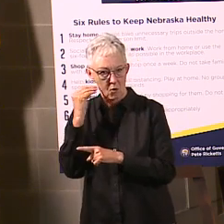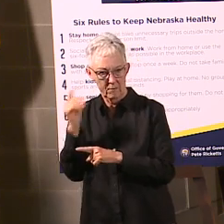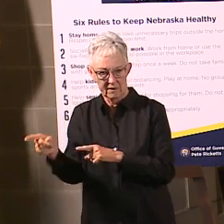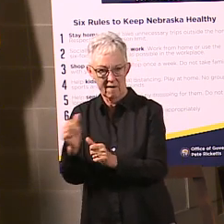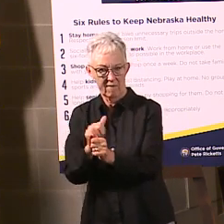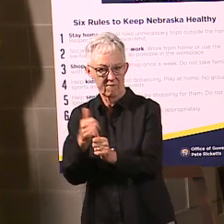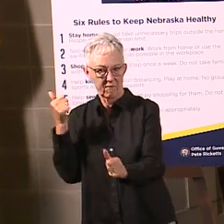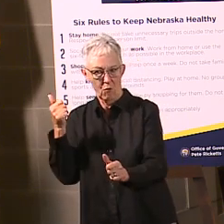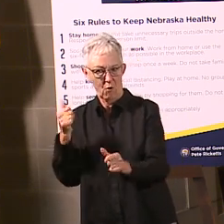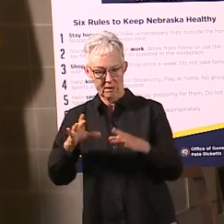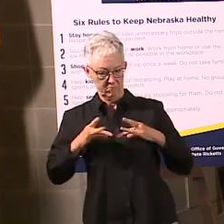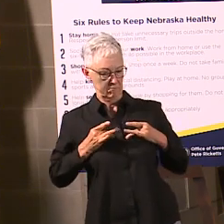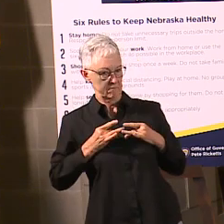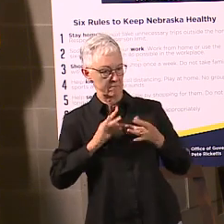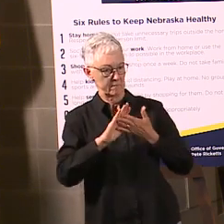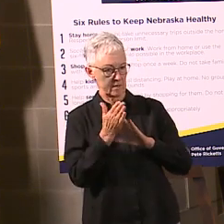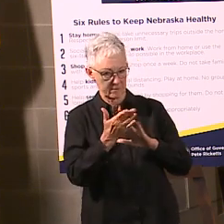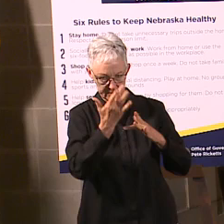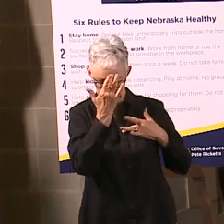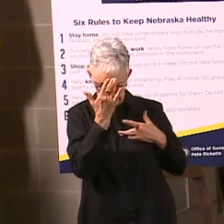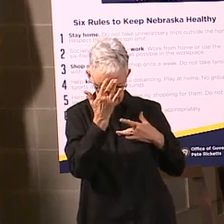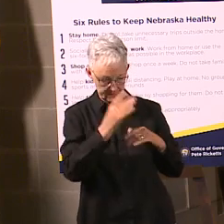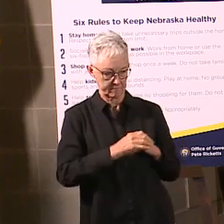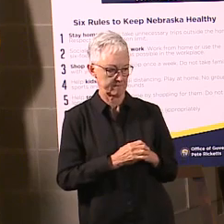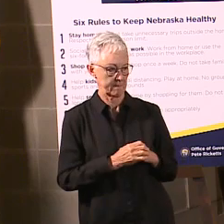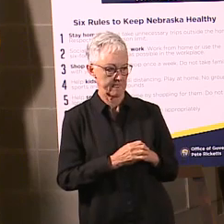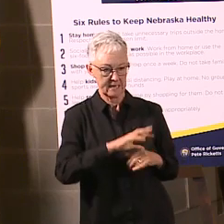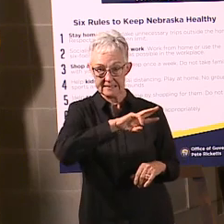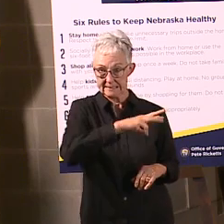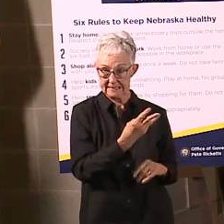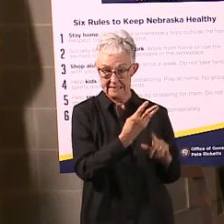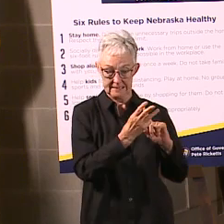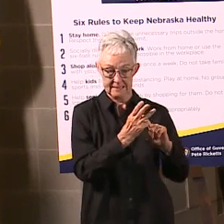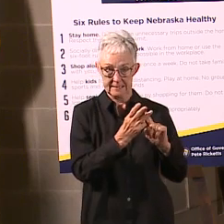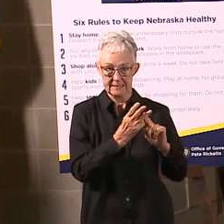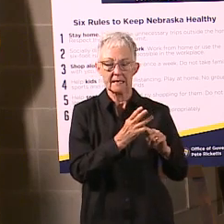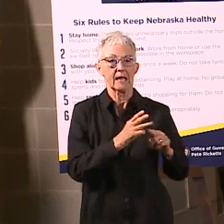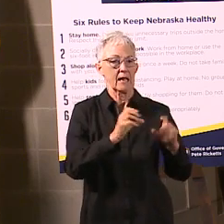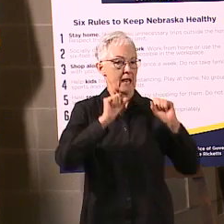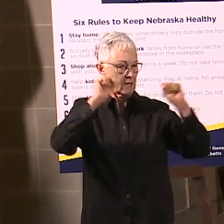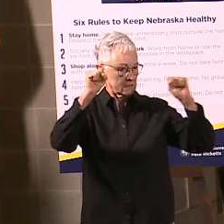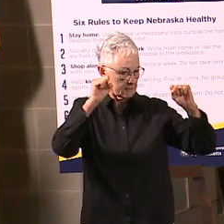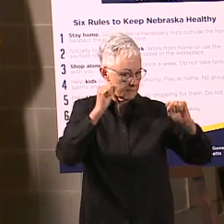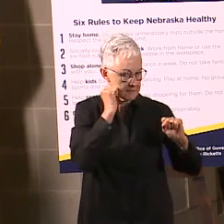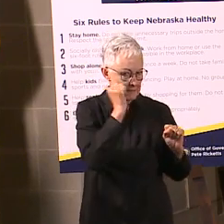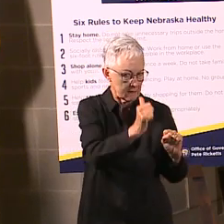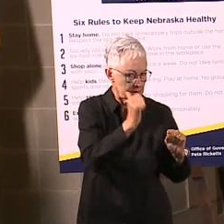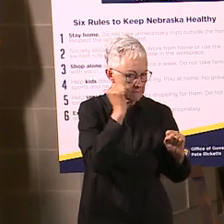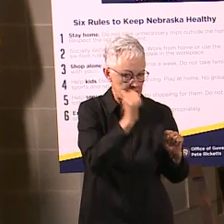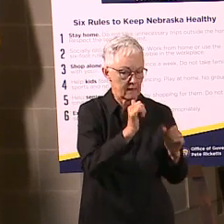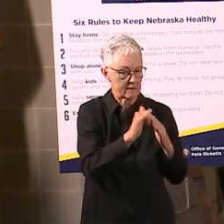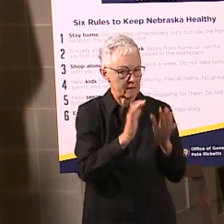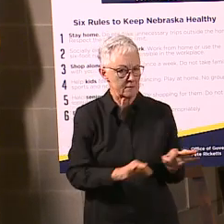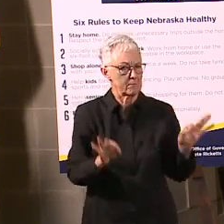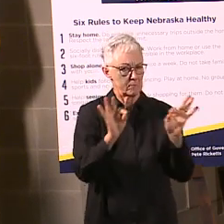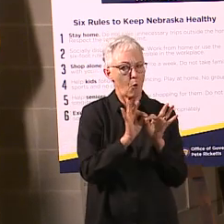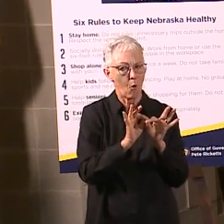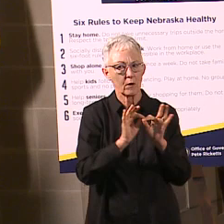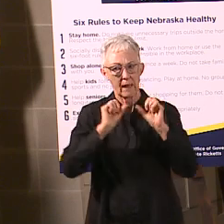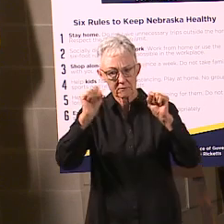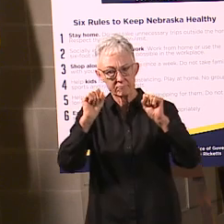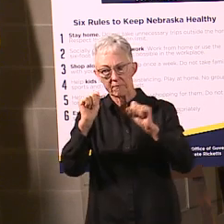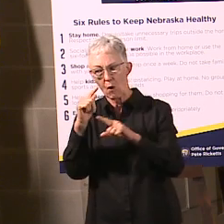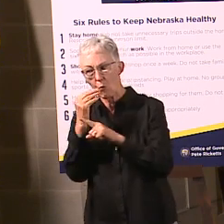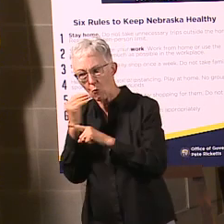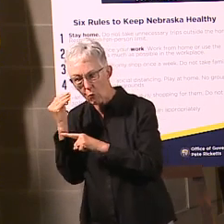number six, of course, is exercise daily in an appropriate, socially distanced way or exercise at home. Those are all six rules to keep Nebraska healthy. I want to